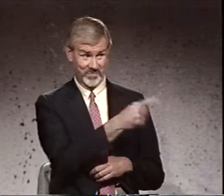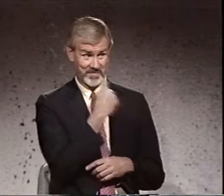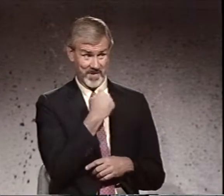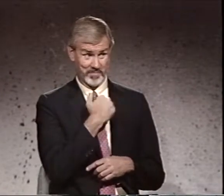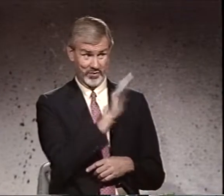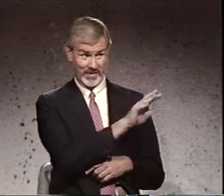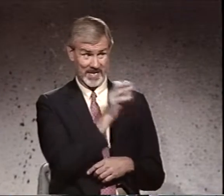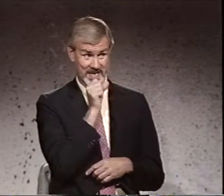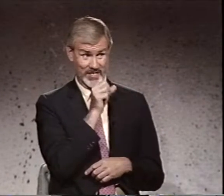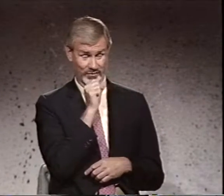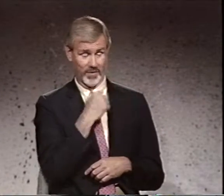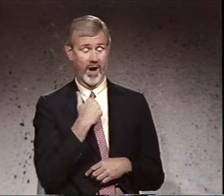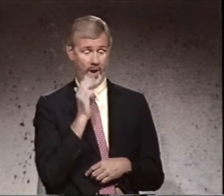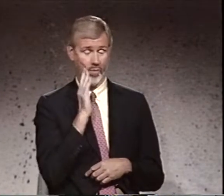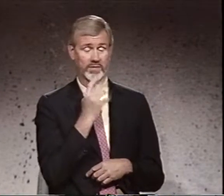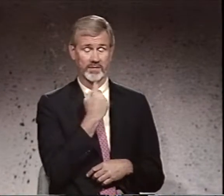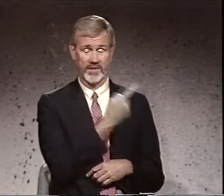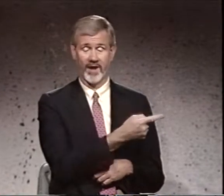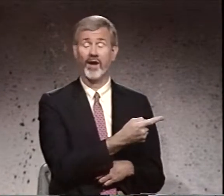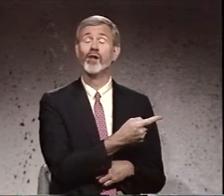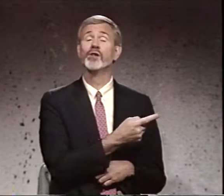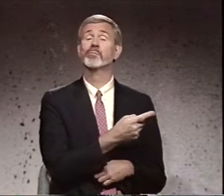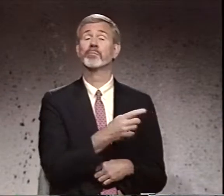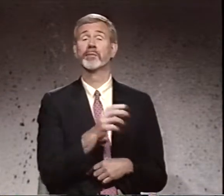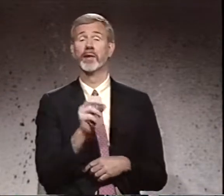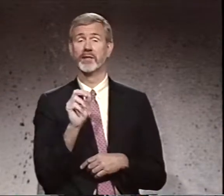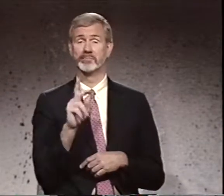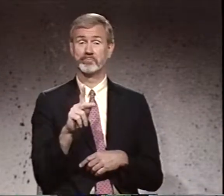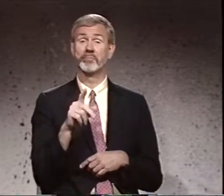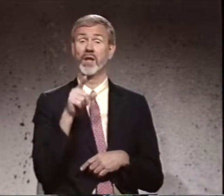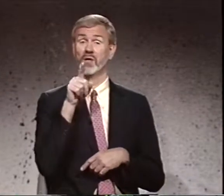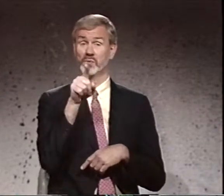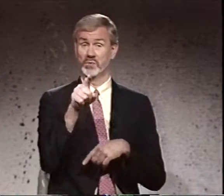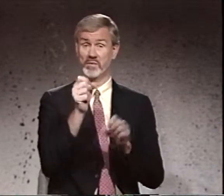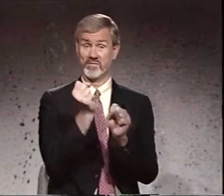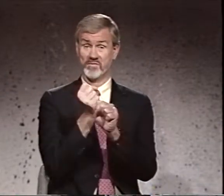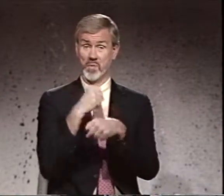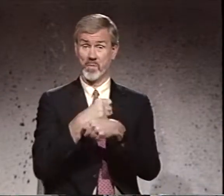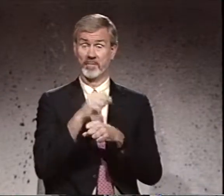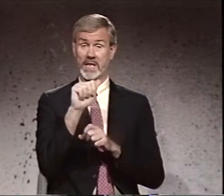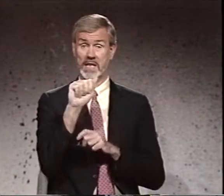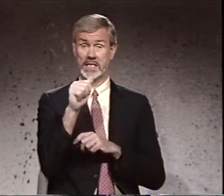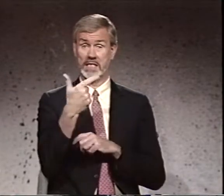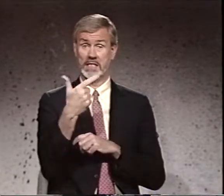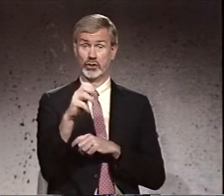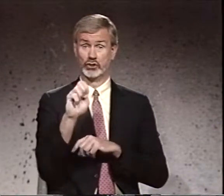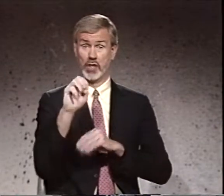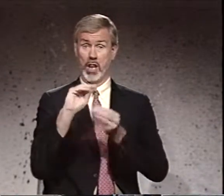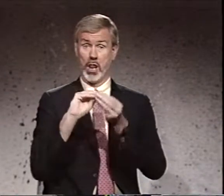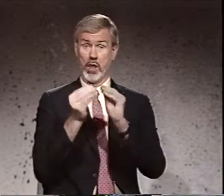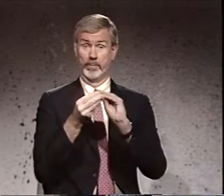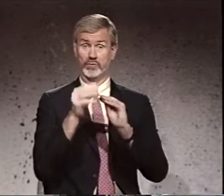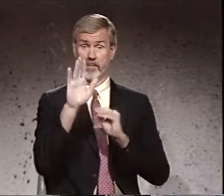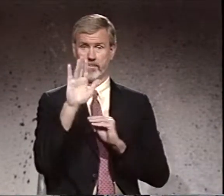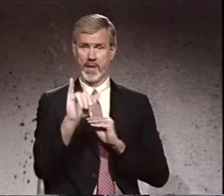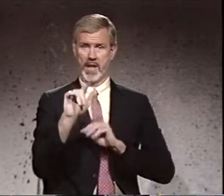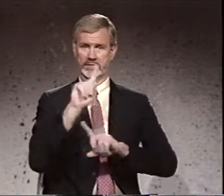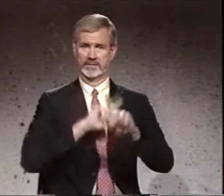you tell me your age, I'll tell mine. Okay, you form age numbers by